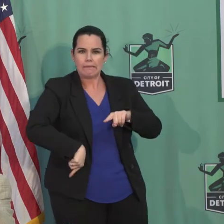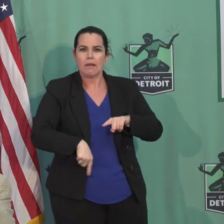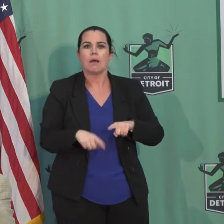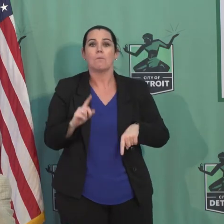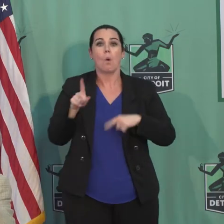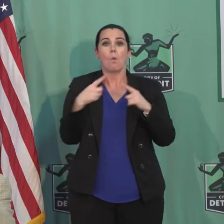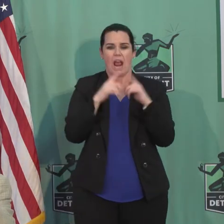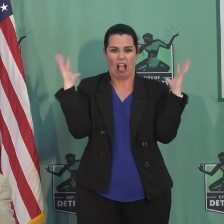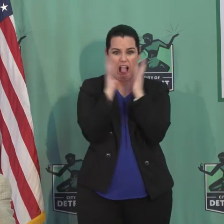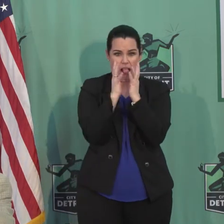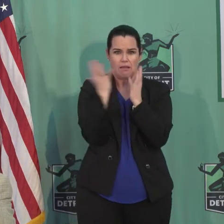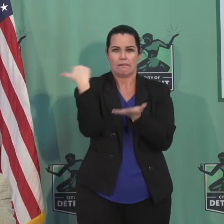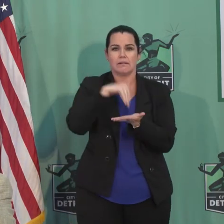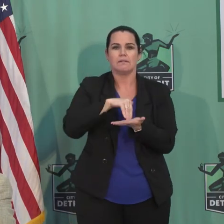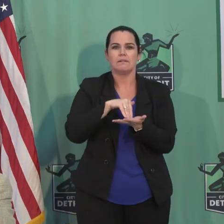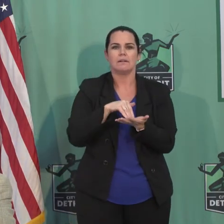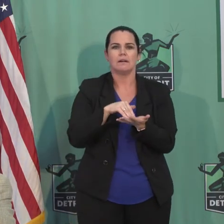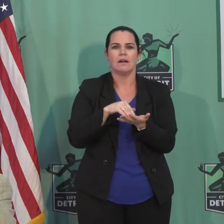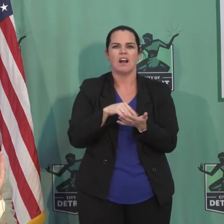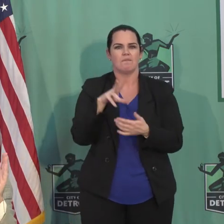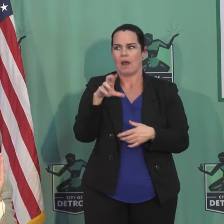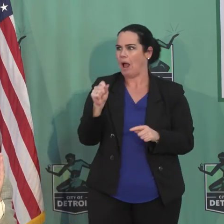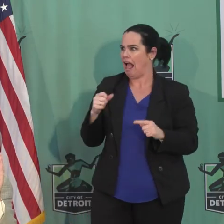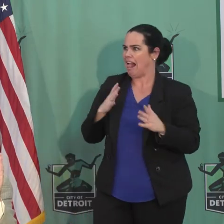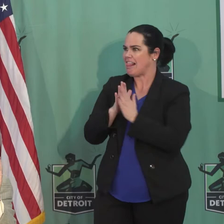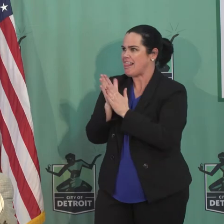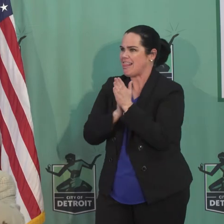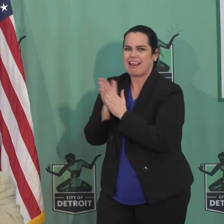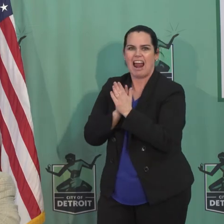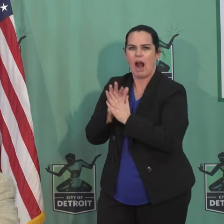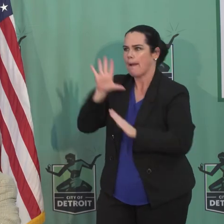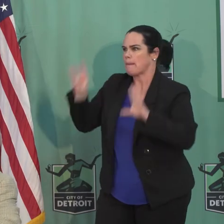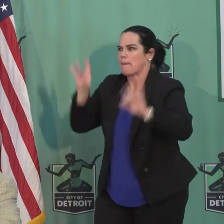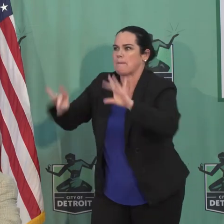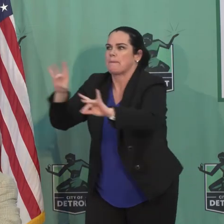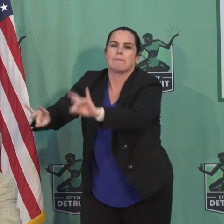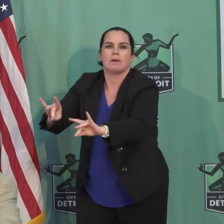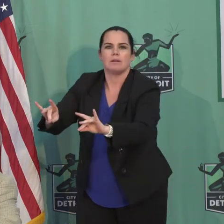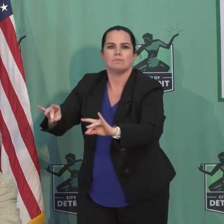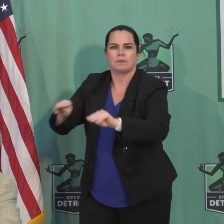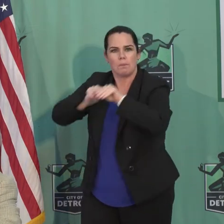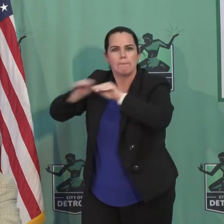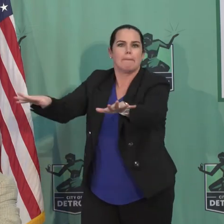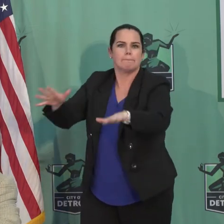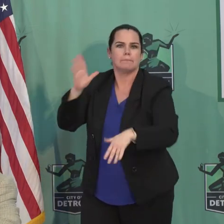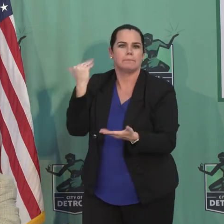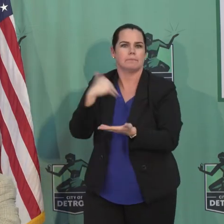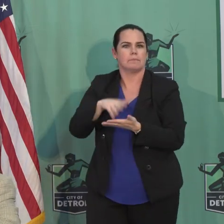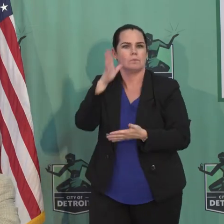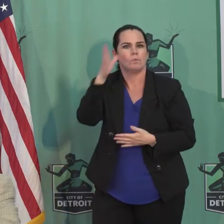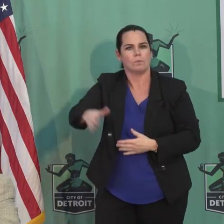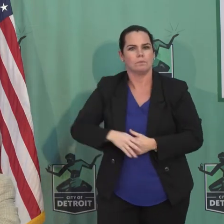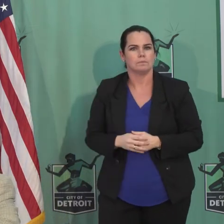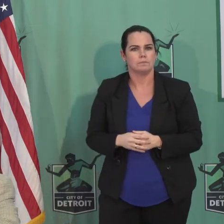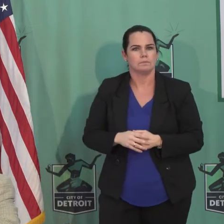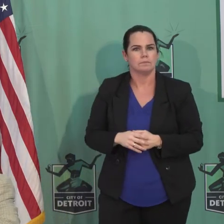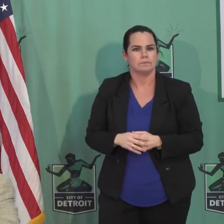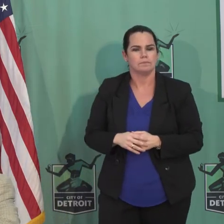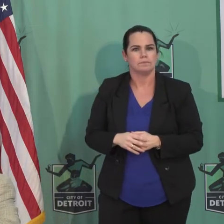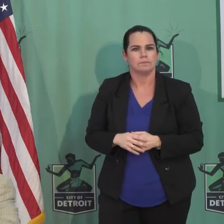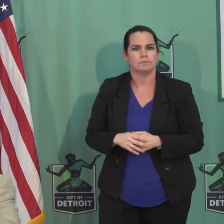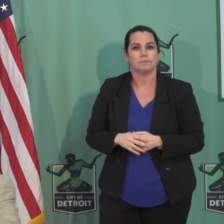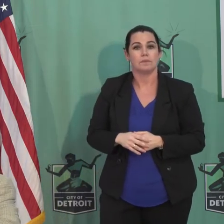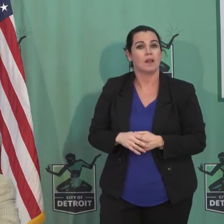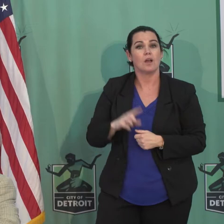to cluster again, the virus has a whole lot of people to go to, and it spikes back up. The only country in the